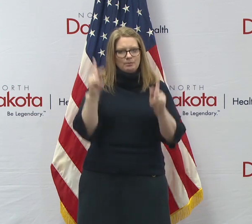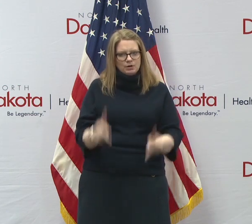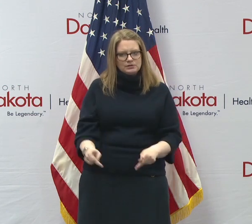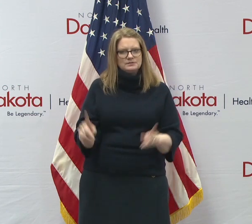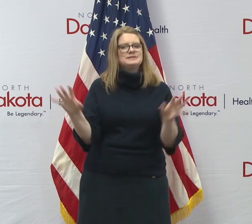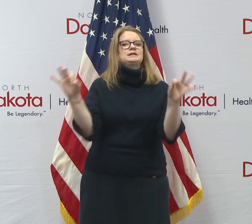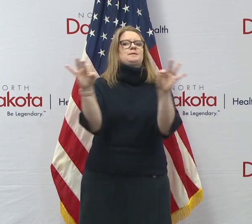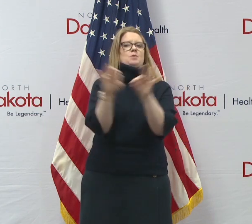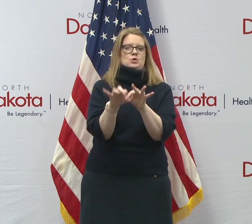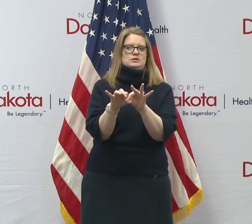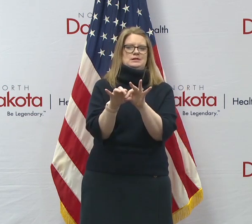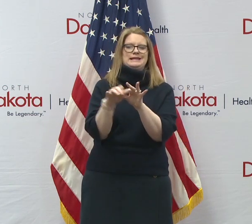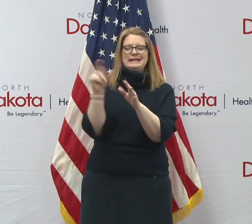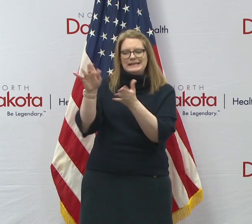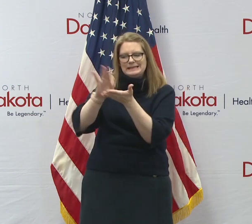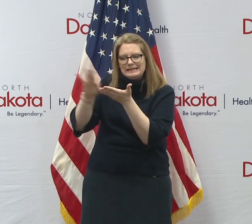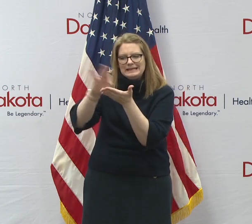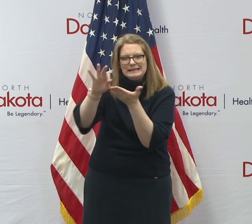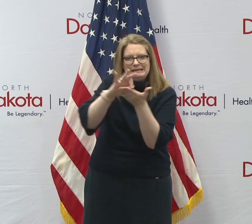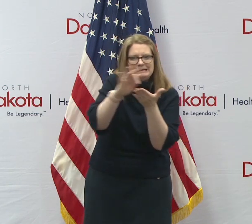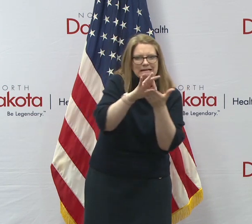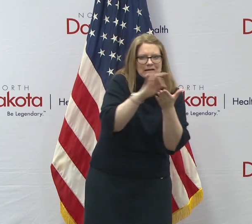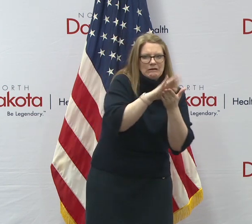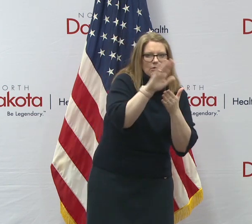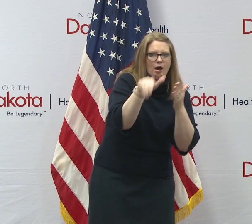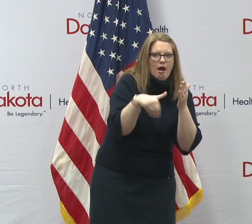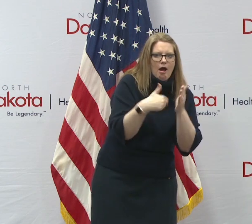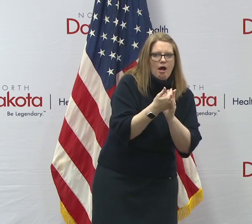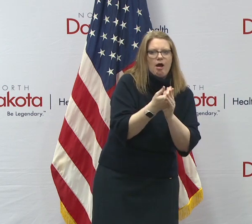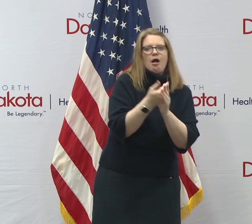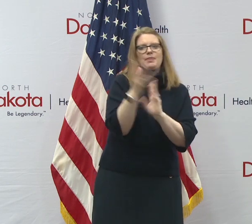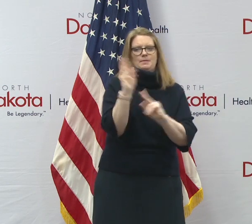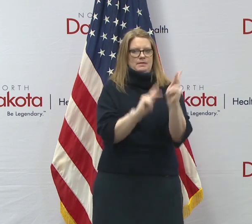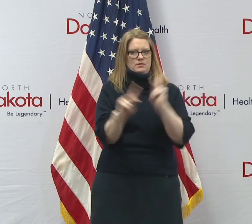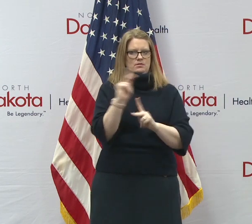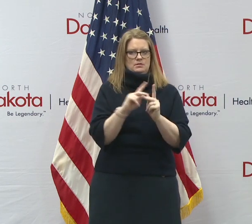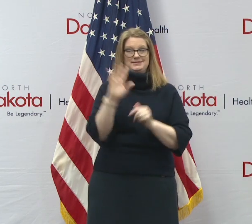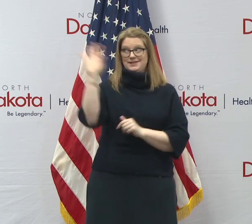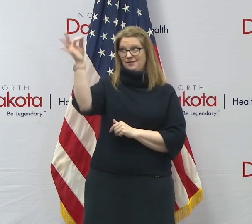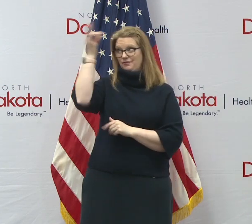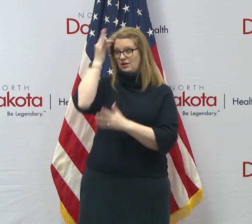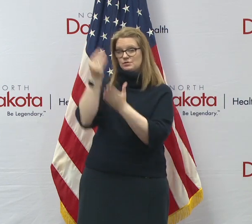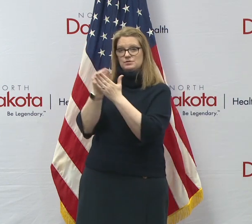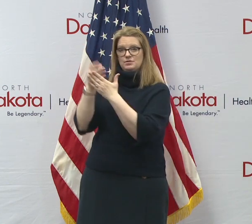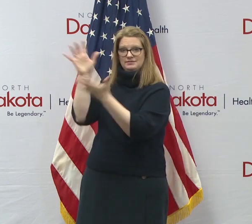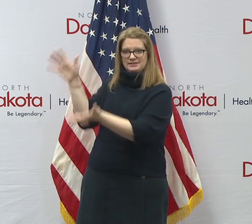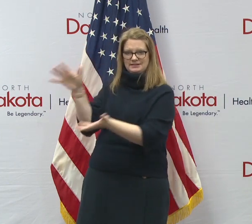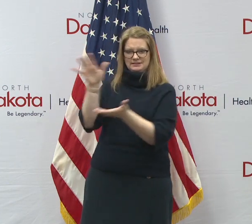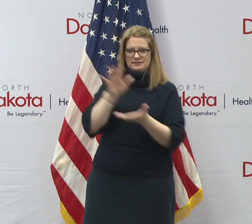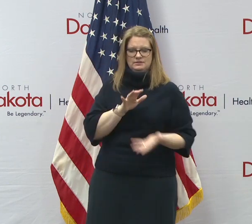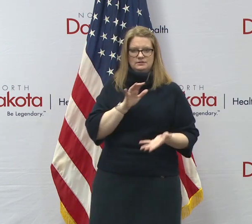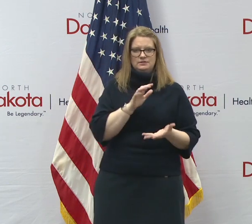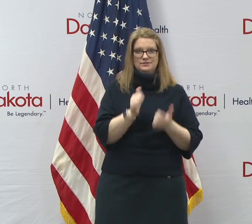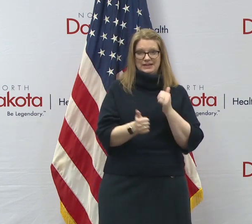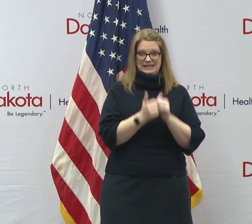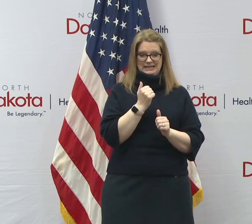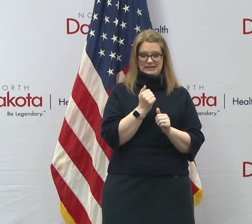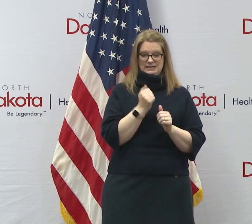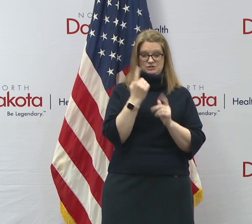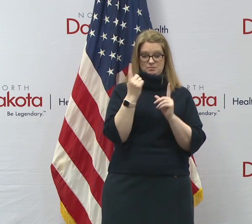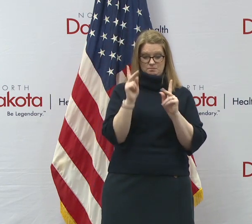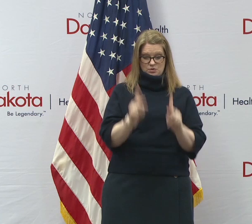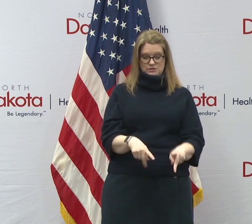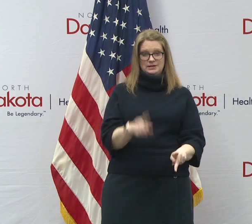uh, and with federal support dollars over the next decade, it's estimated to be $19,100 per